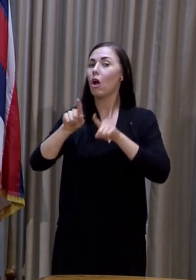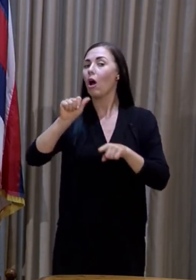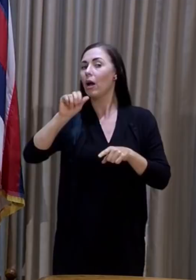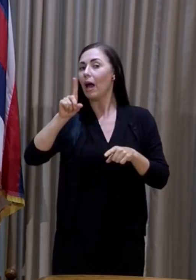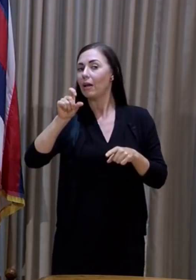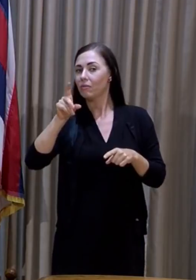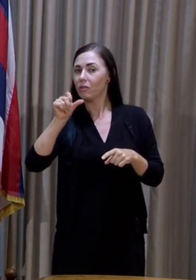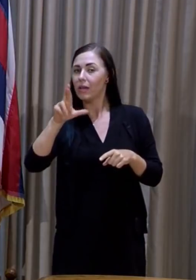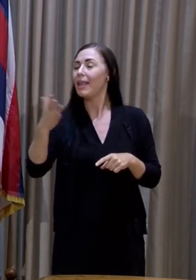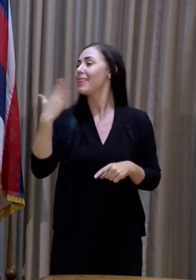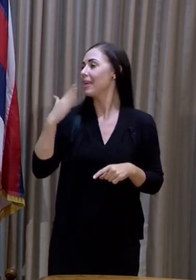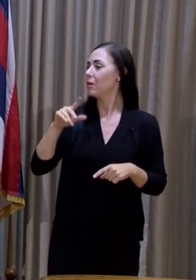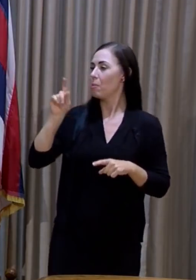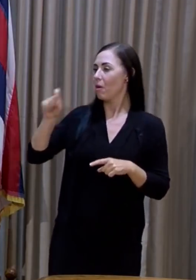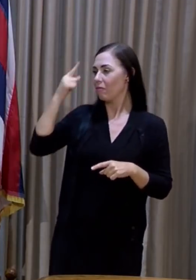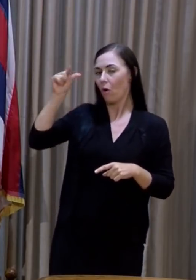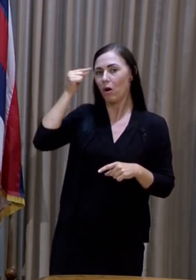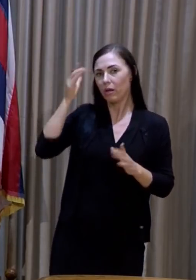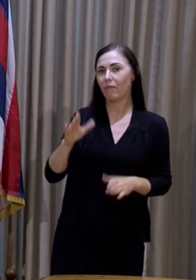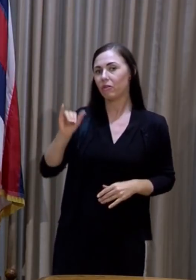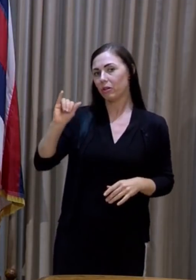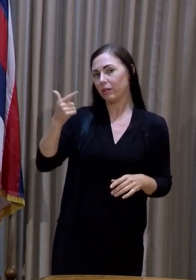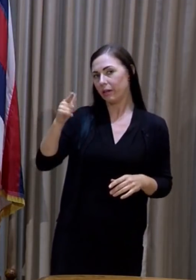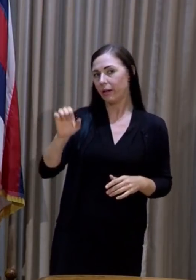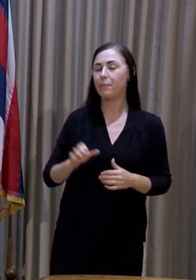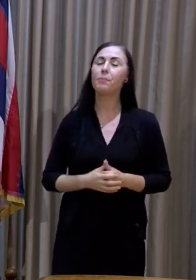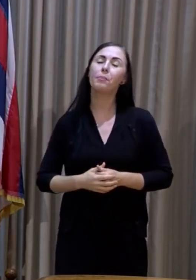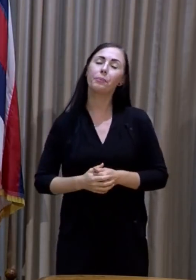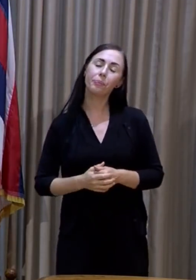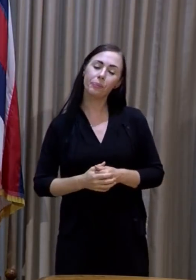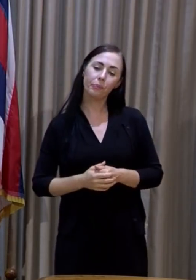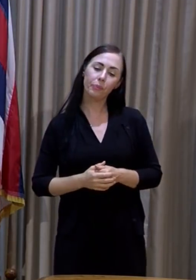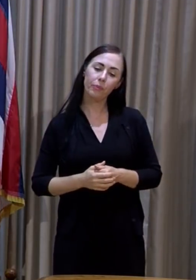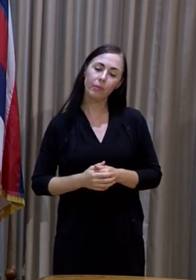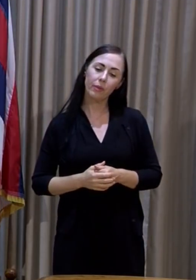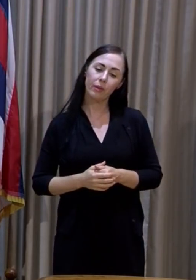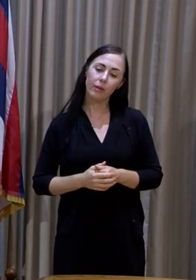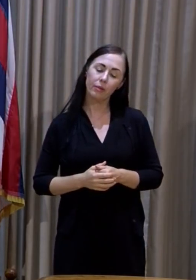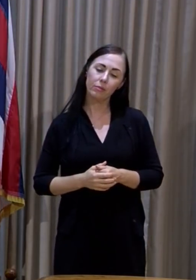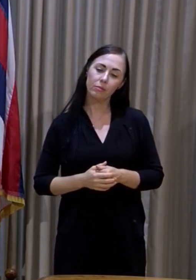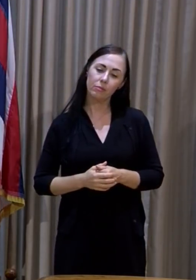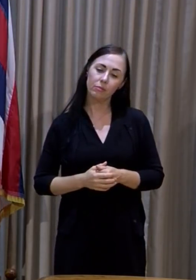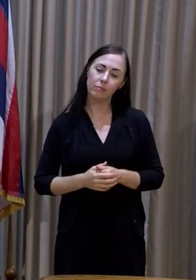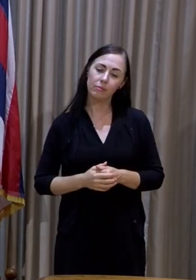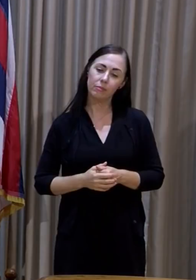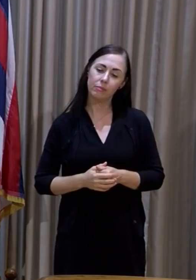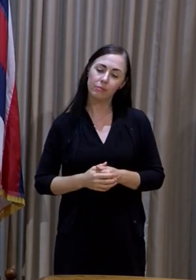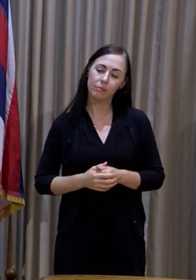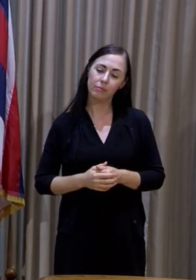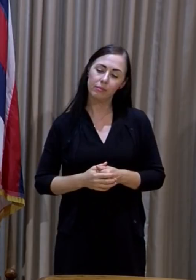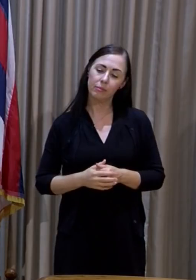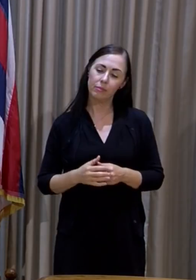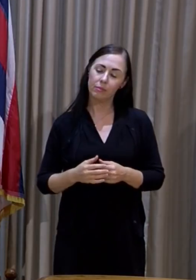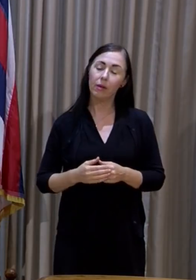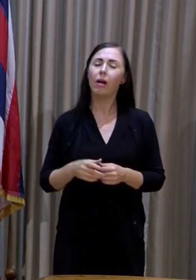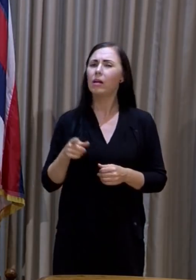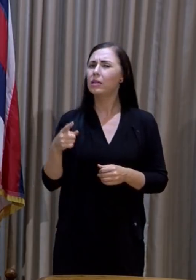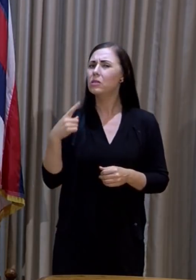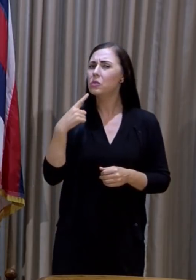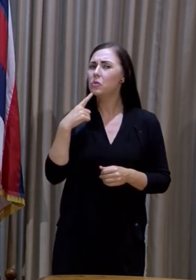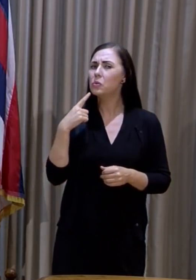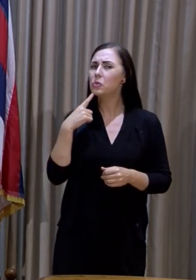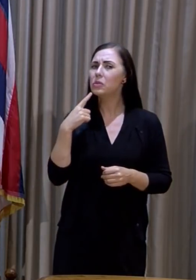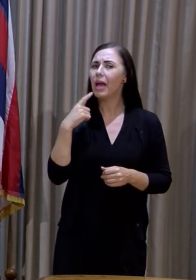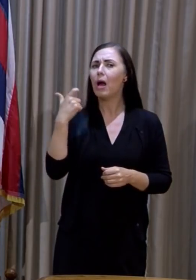you, Jody. My question is for Governor Ige. I'll ask it as he approaches. You said on